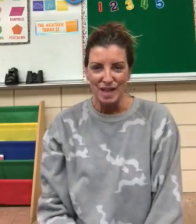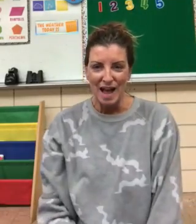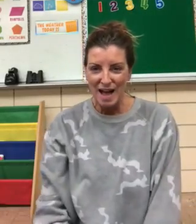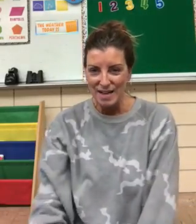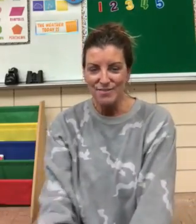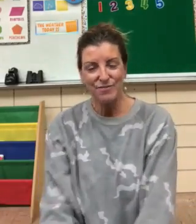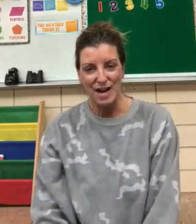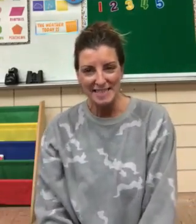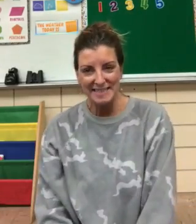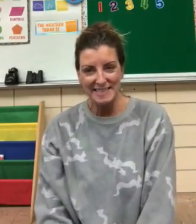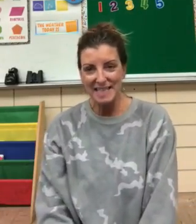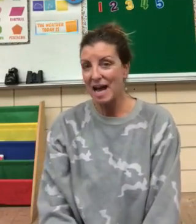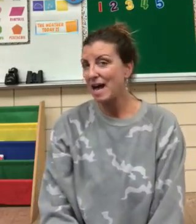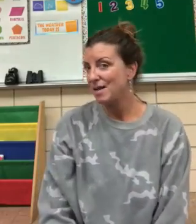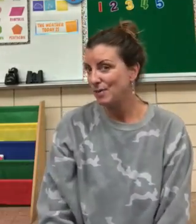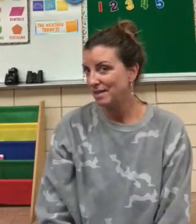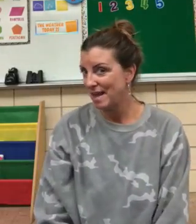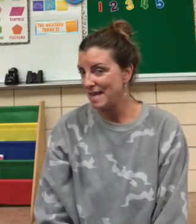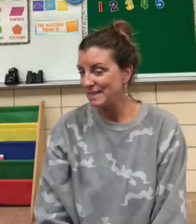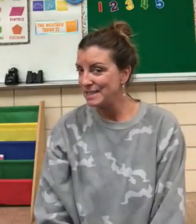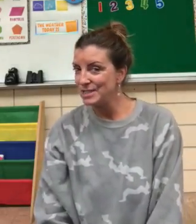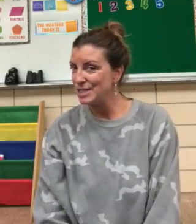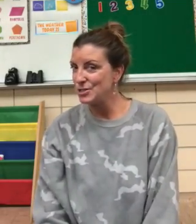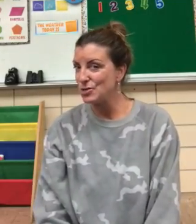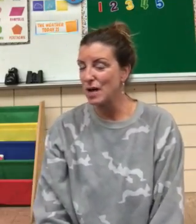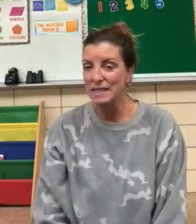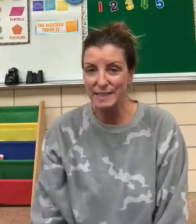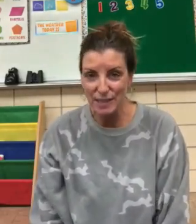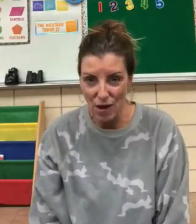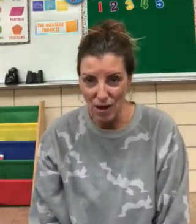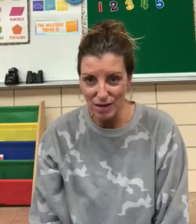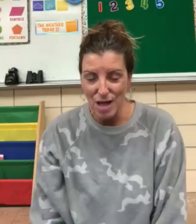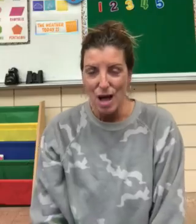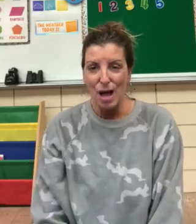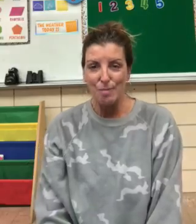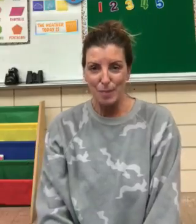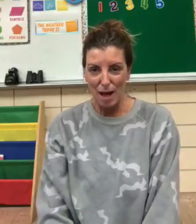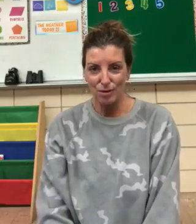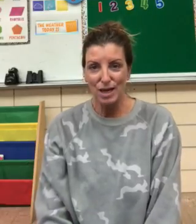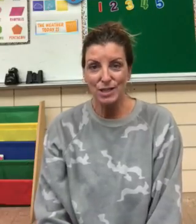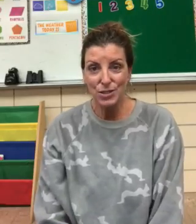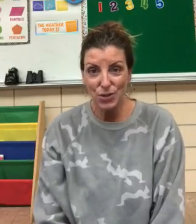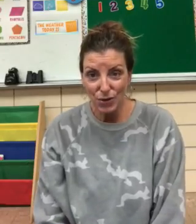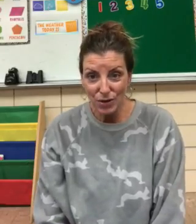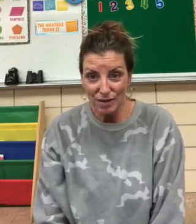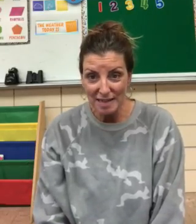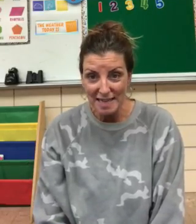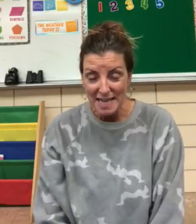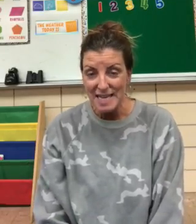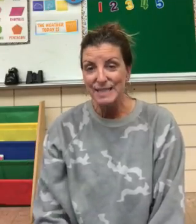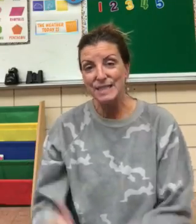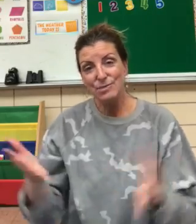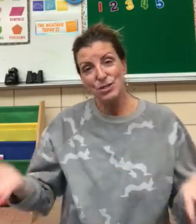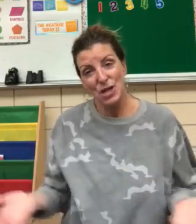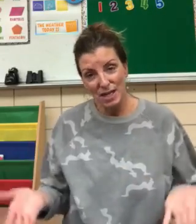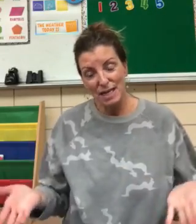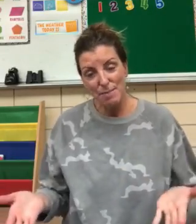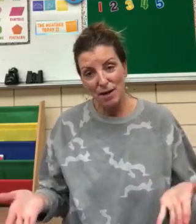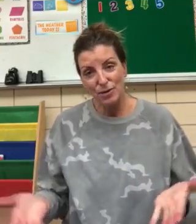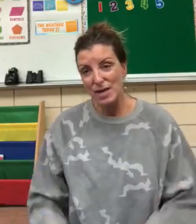Hi, friends. I would like to teach you a song about a turtle. Since we're talking about green